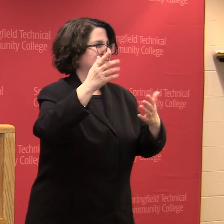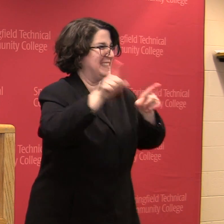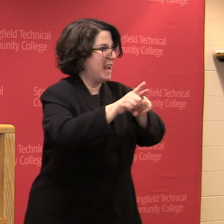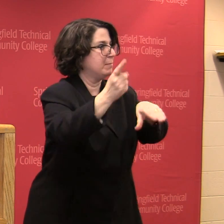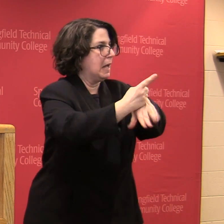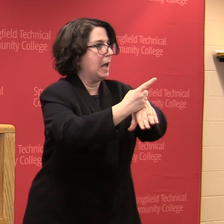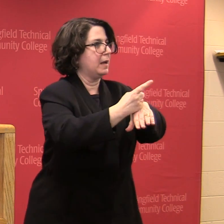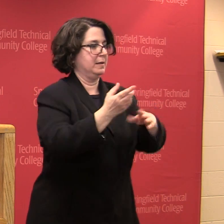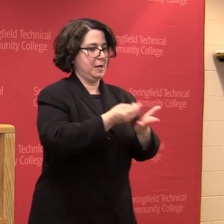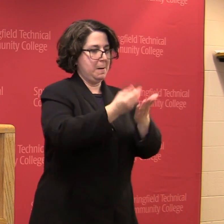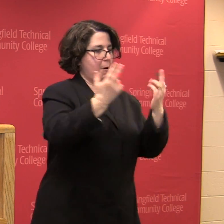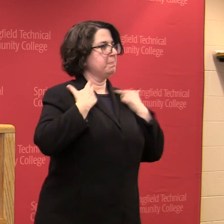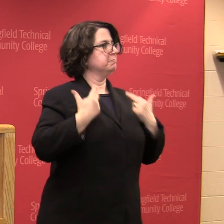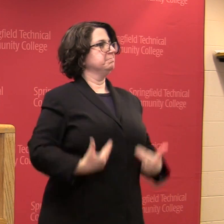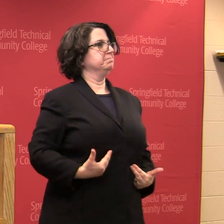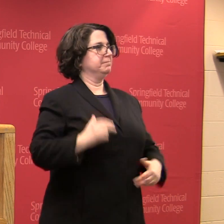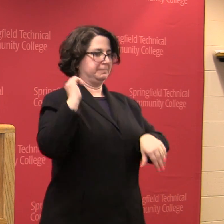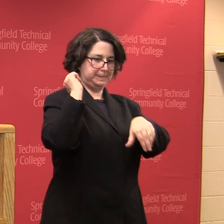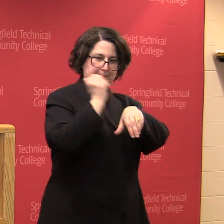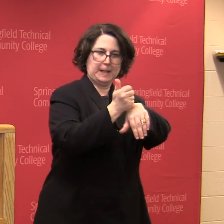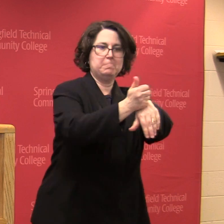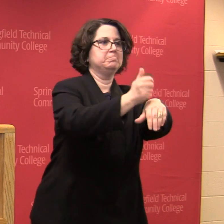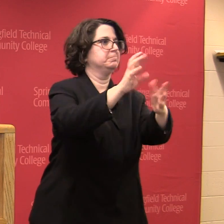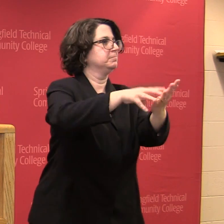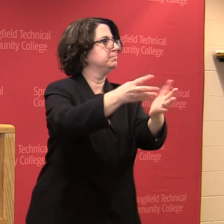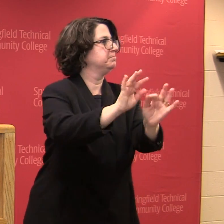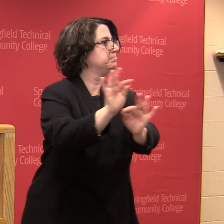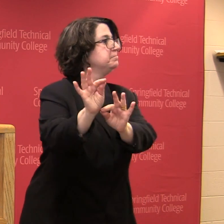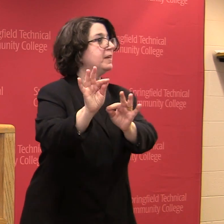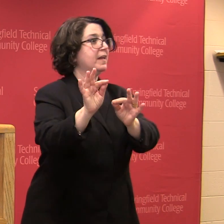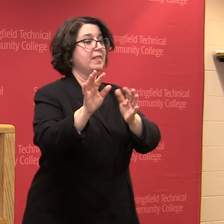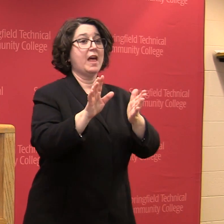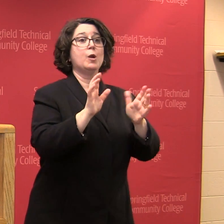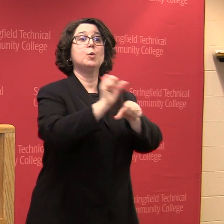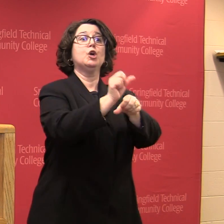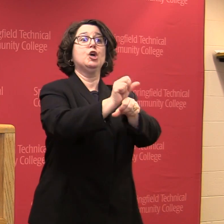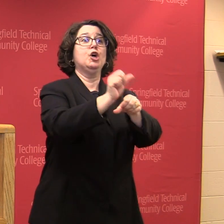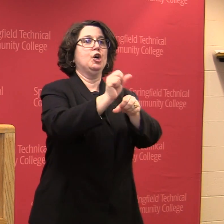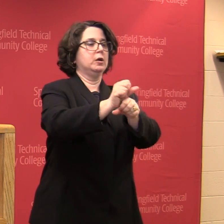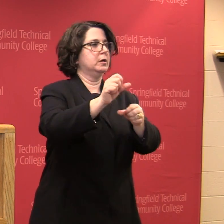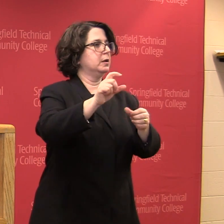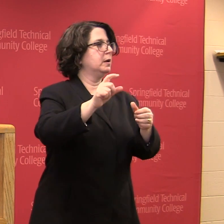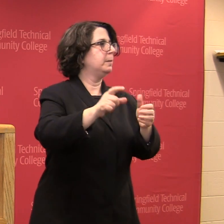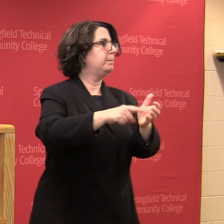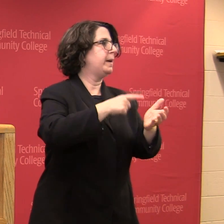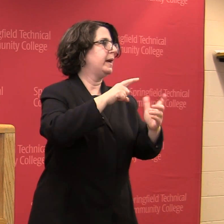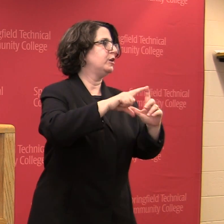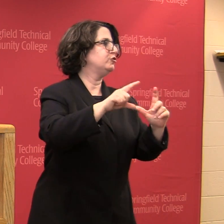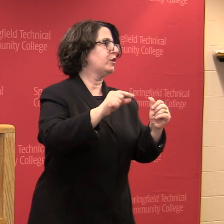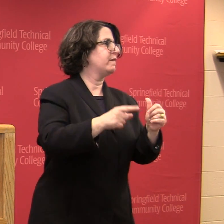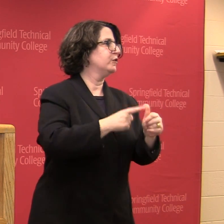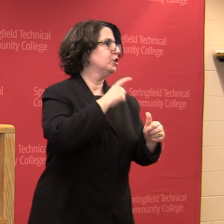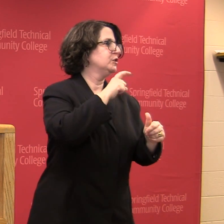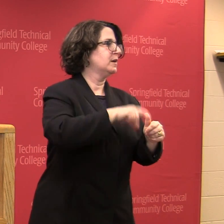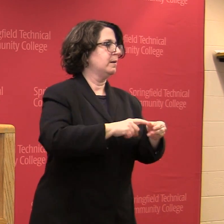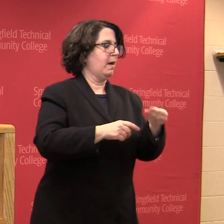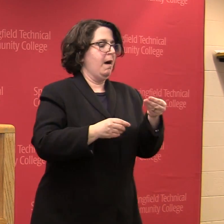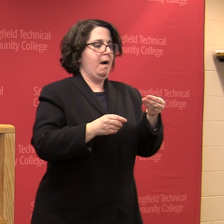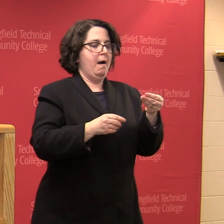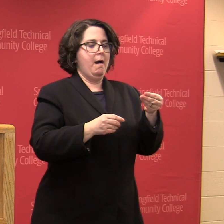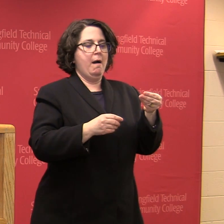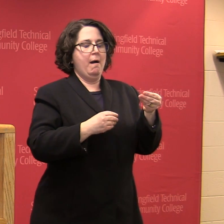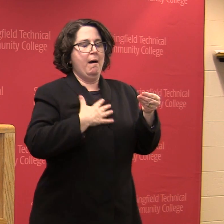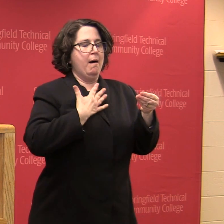and I set up my turning days. Then, I got my first paycheck, and I knew I was going down the right road,